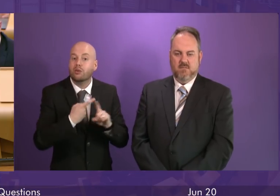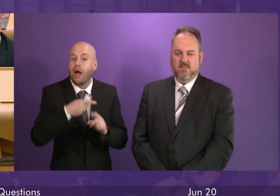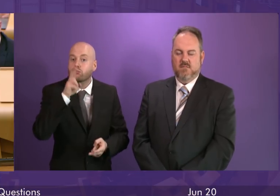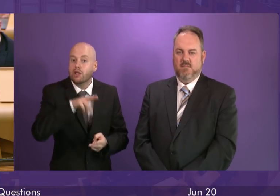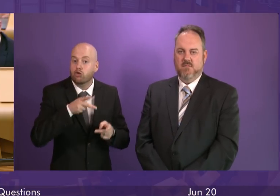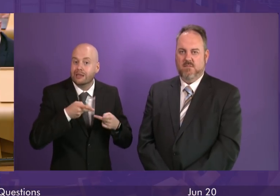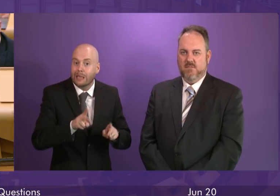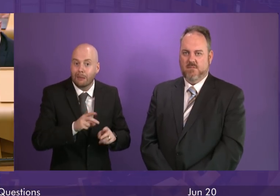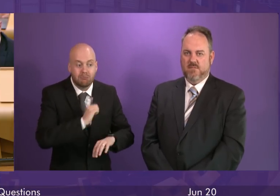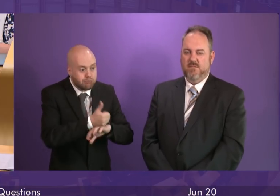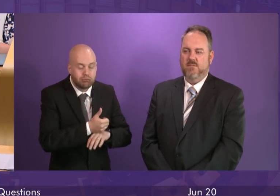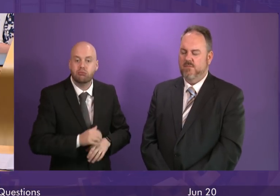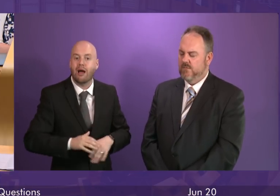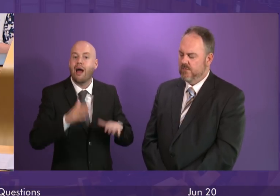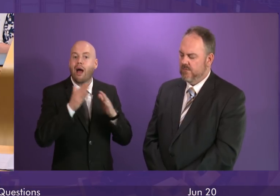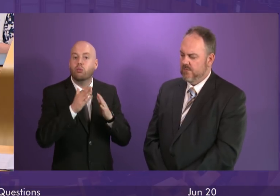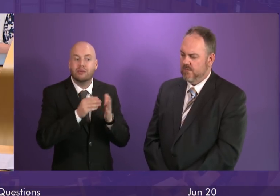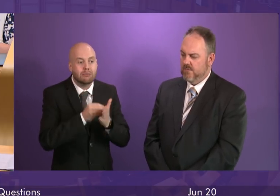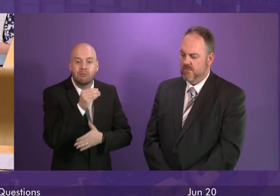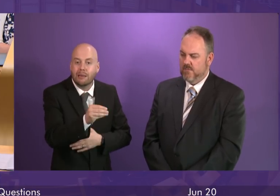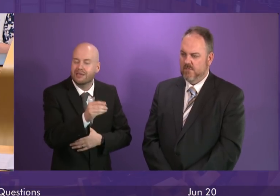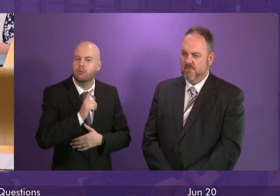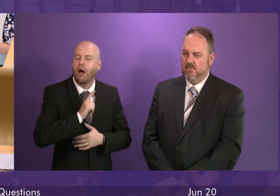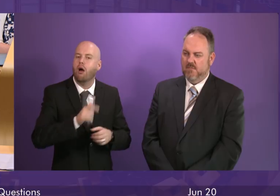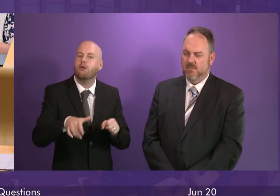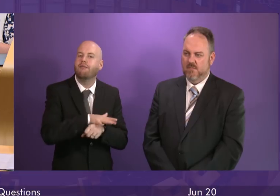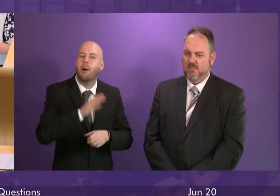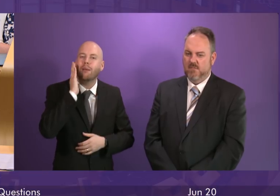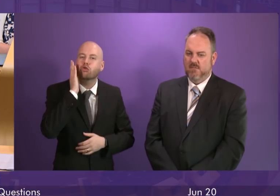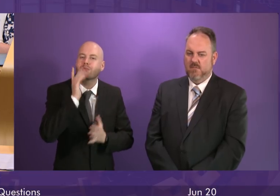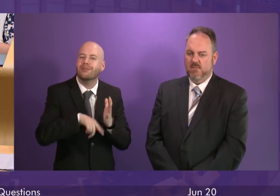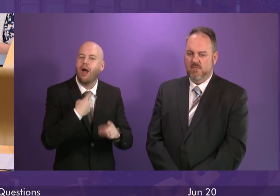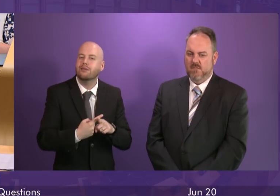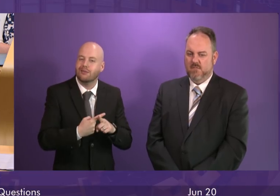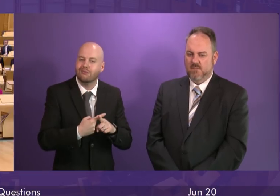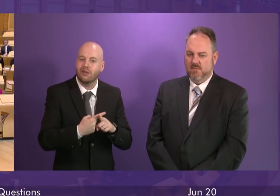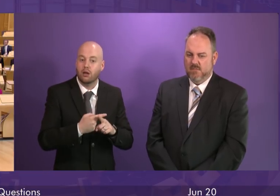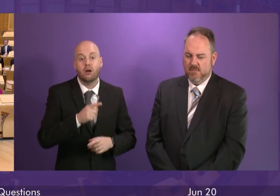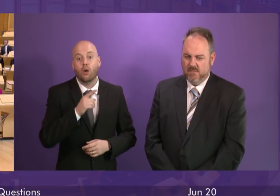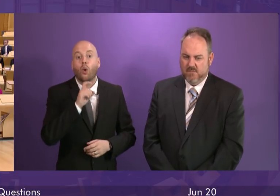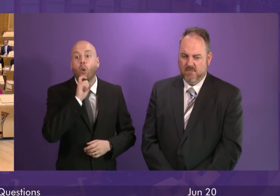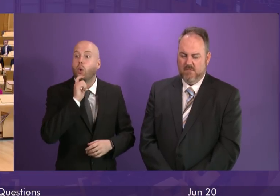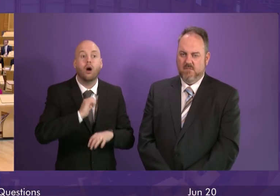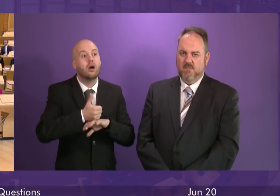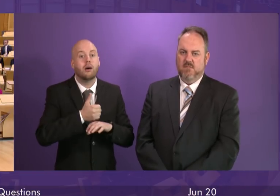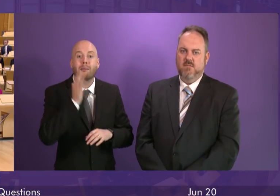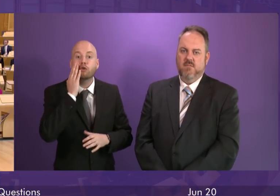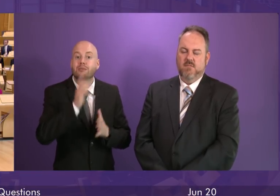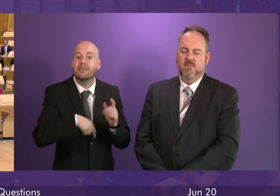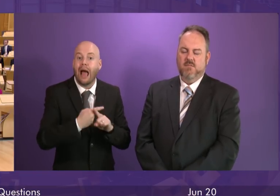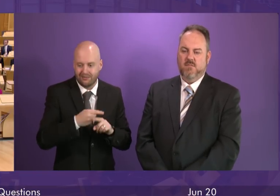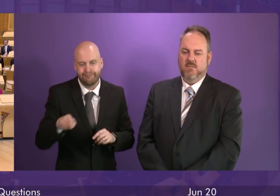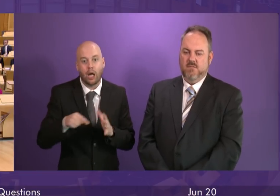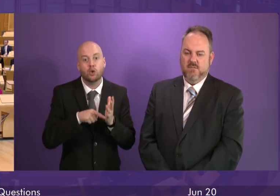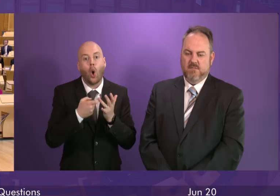discretionary housing payments to mitigate the bedroom tax imposed on us by the Tories, an additional £2 million in our Fair Food